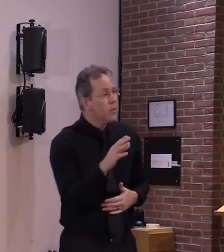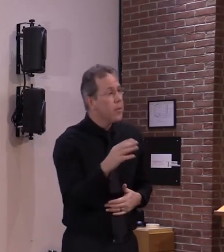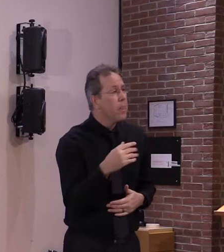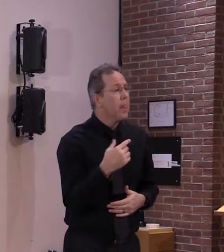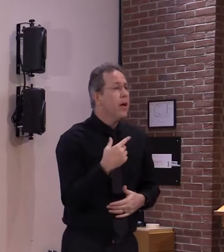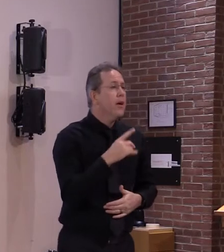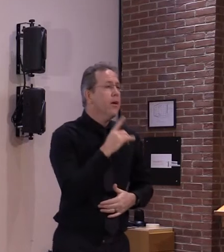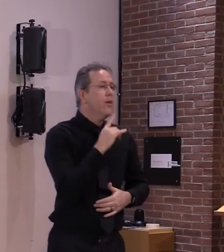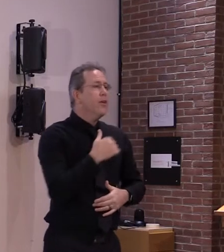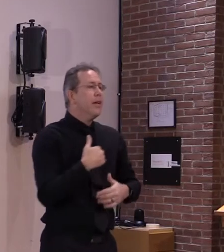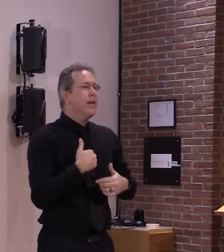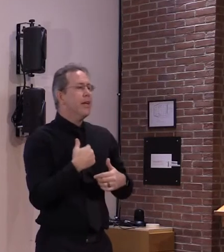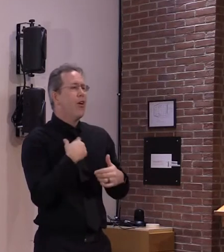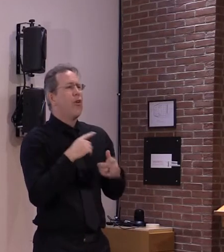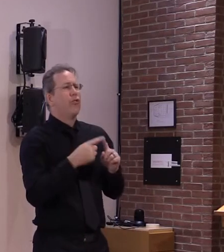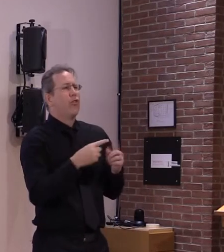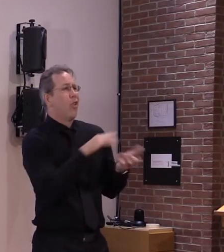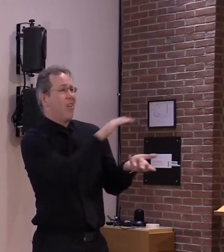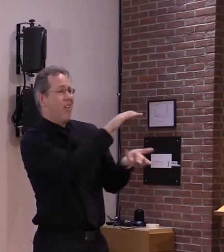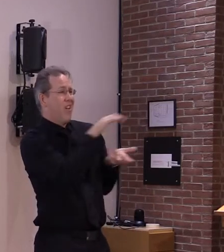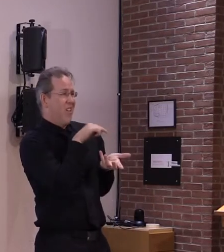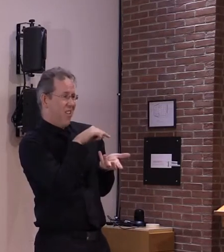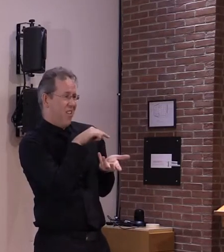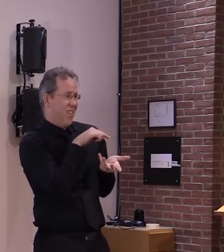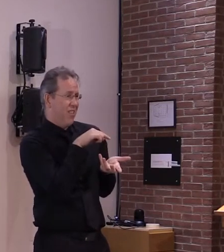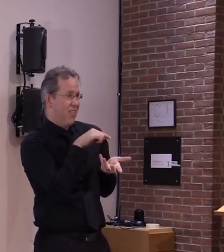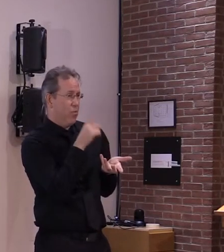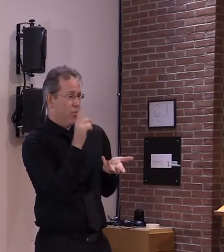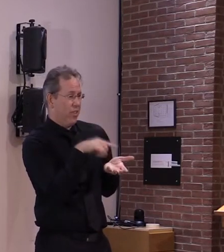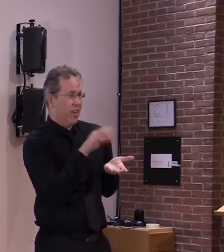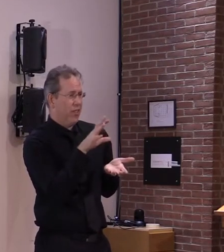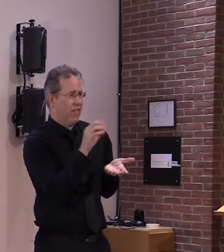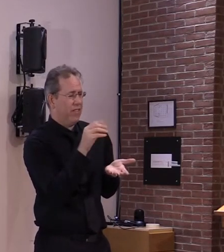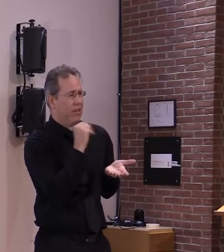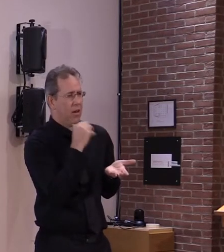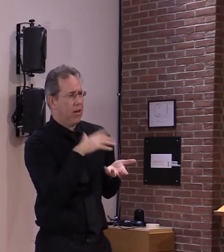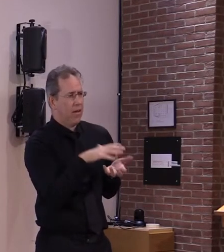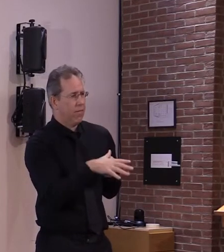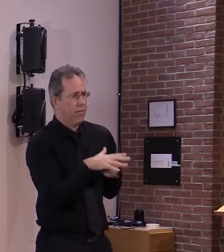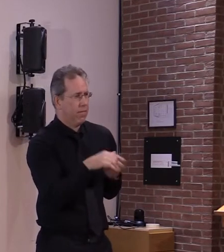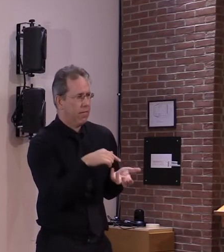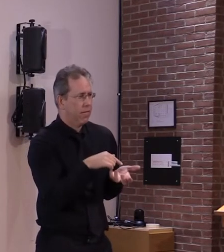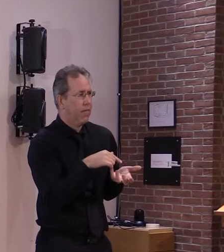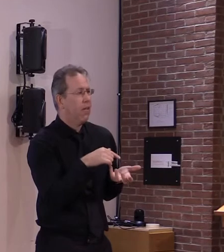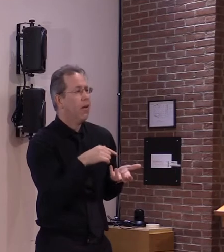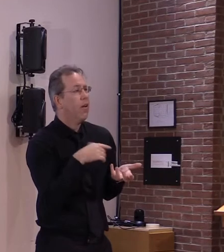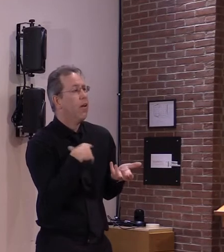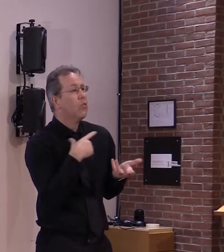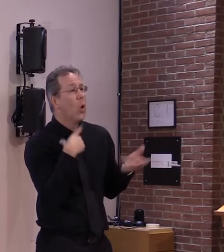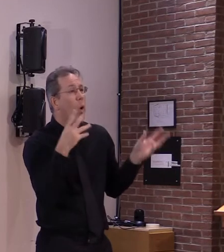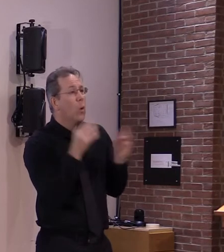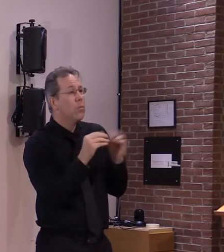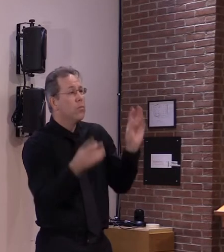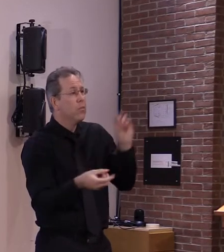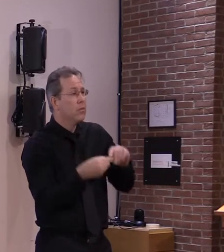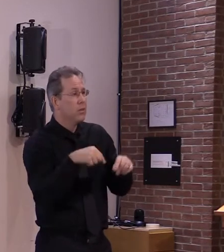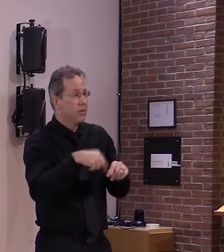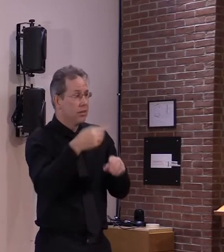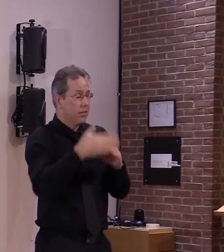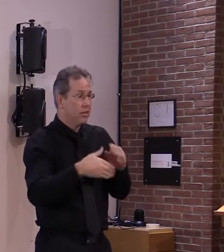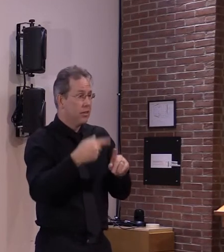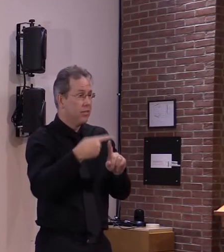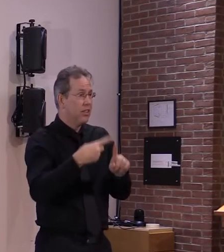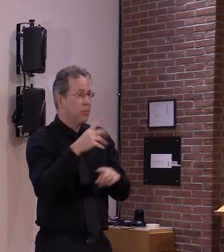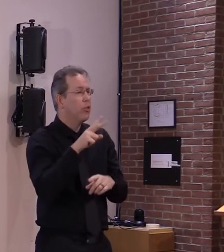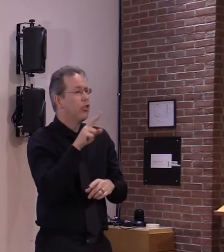enough for that group by the end of the month i mentioned 34 000 doses that will take care of the majority of those